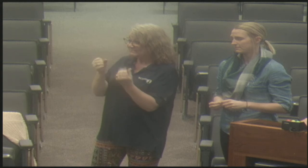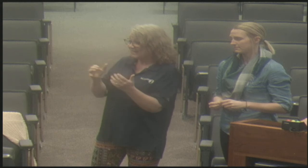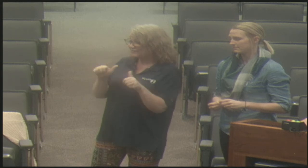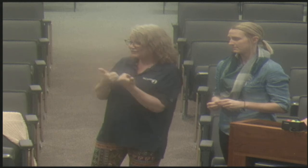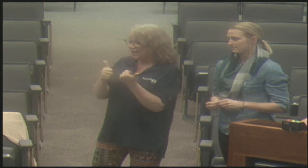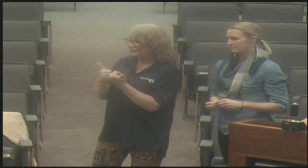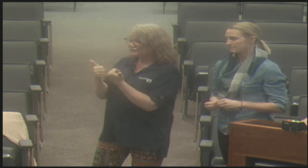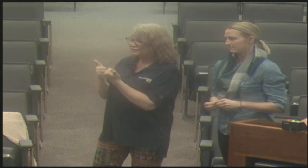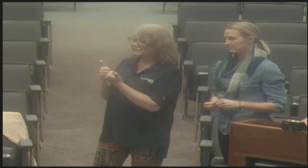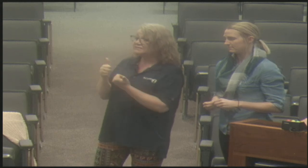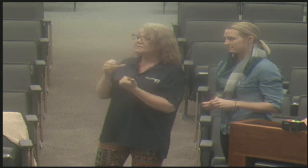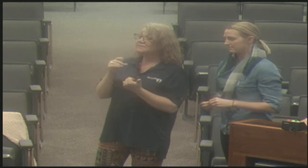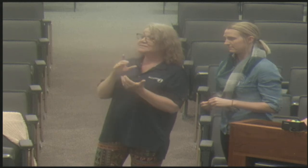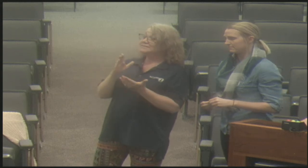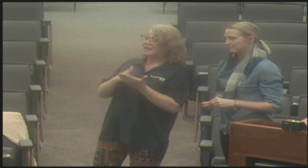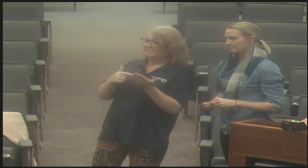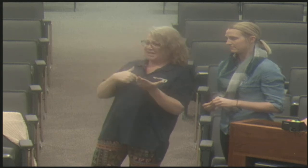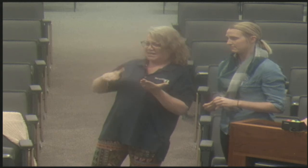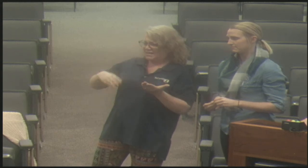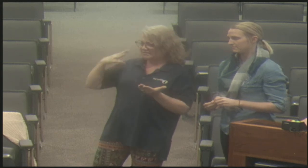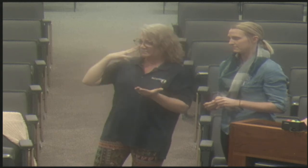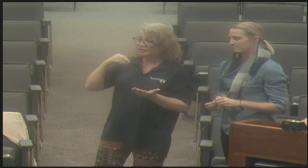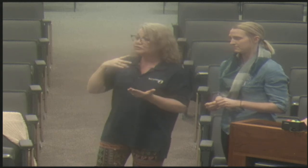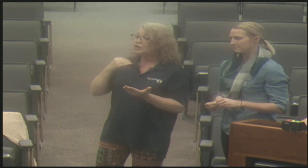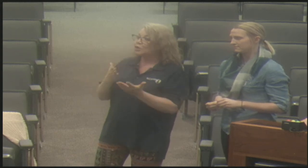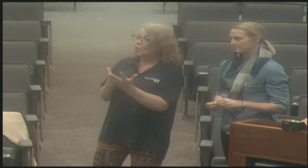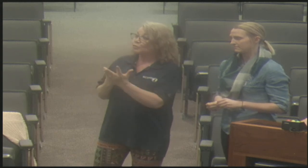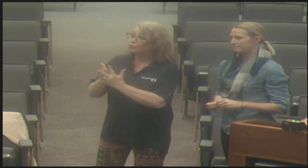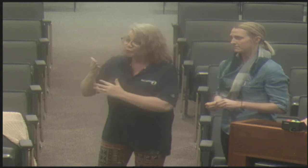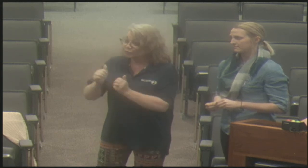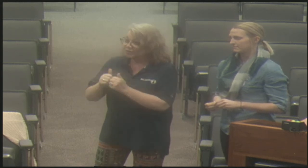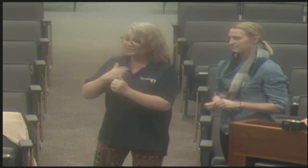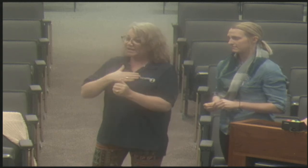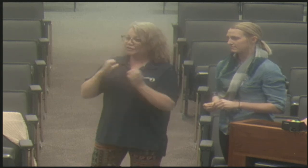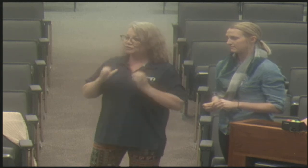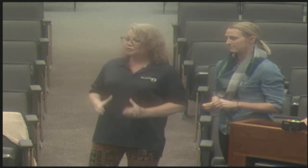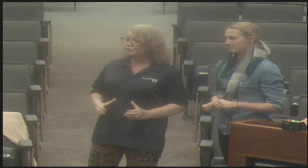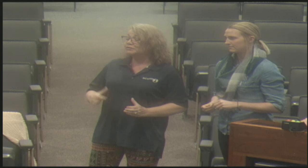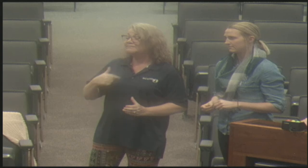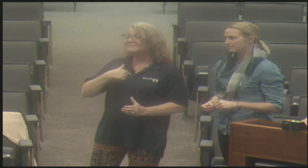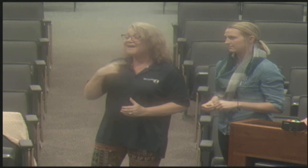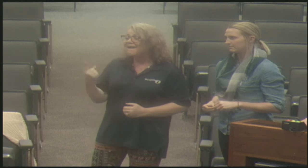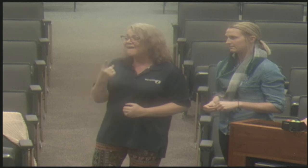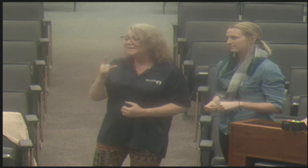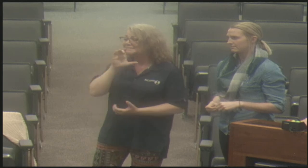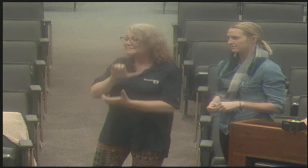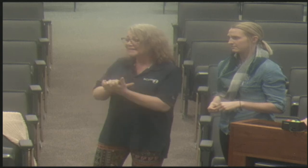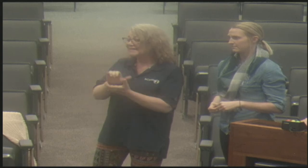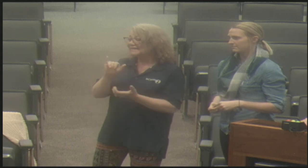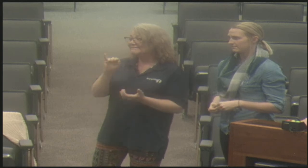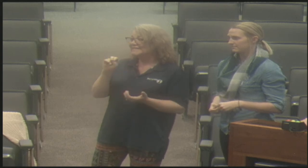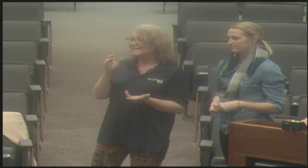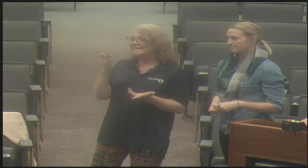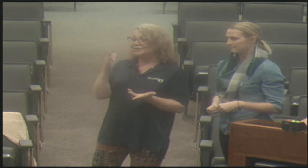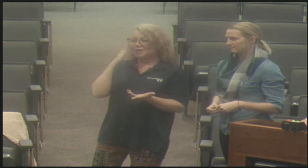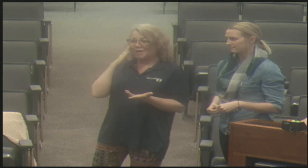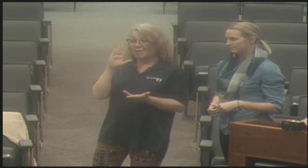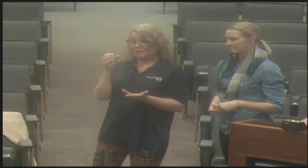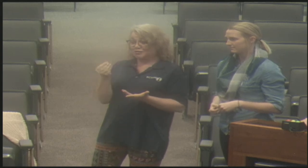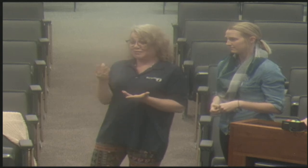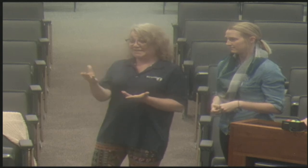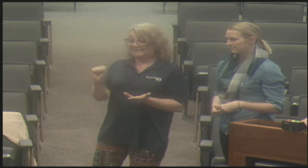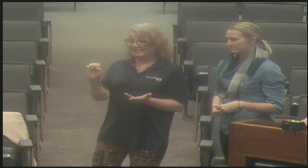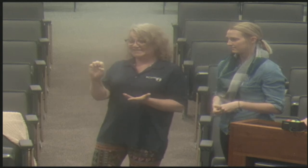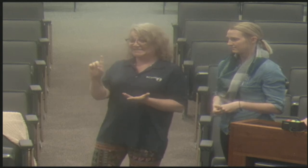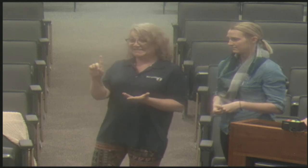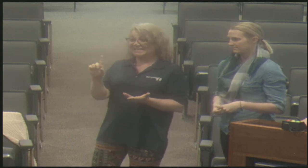process. I've faced many challenges as a deaf person. Some I haven't experienced directly, but I've experienced with other